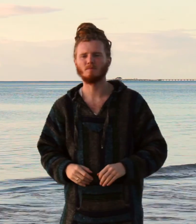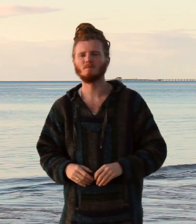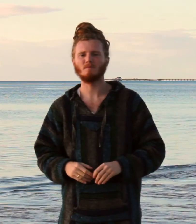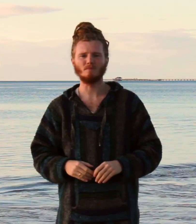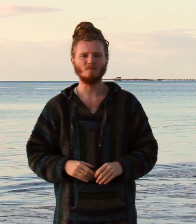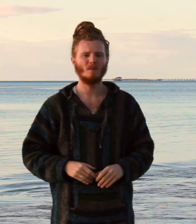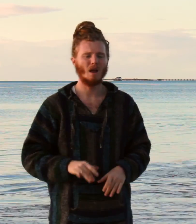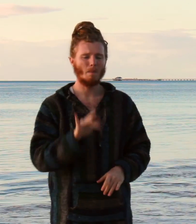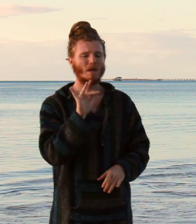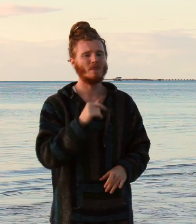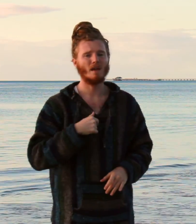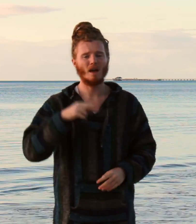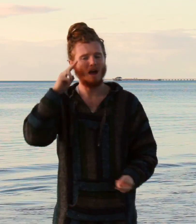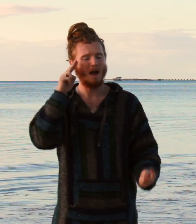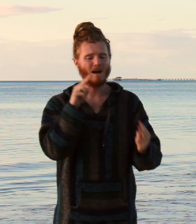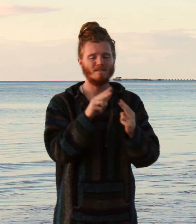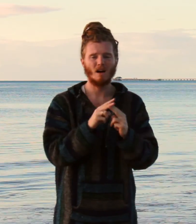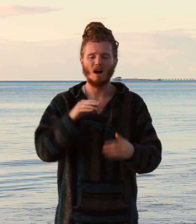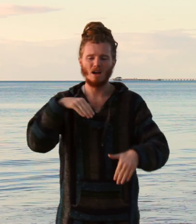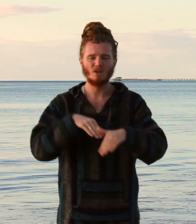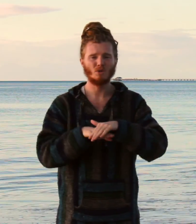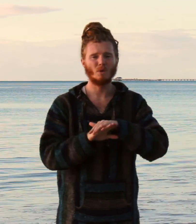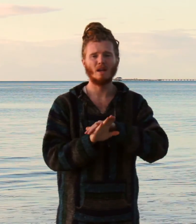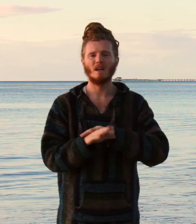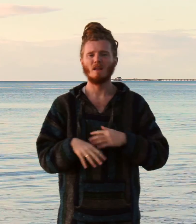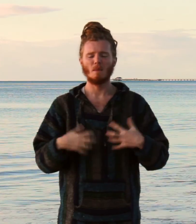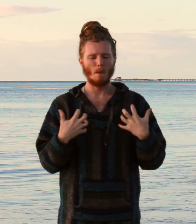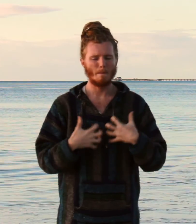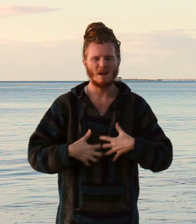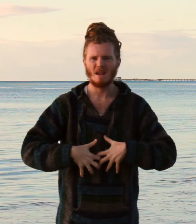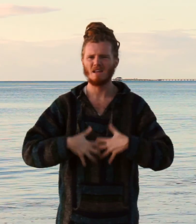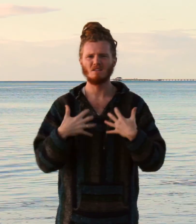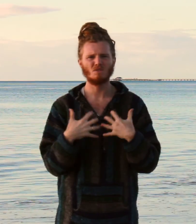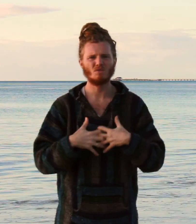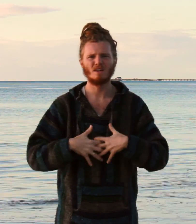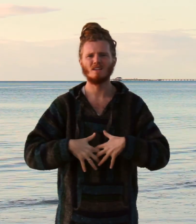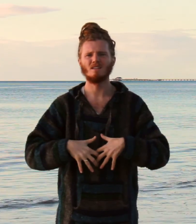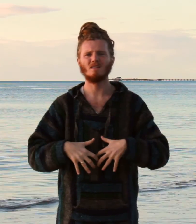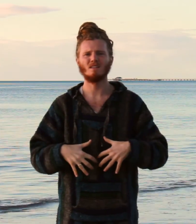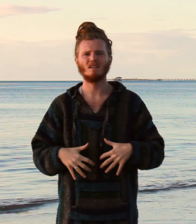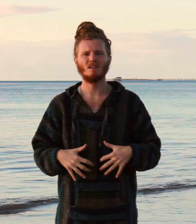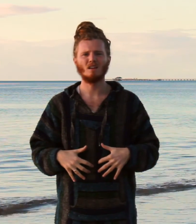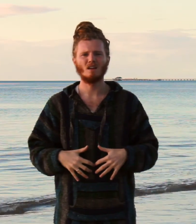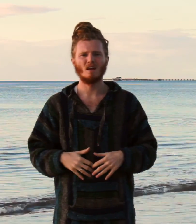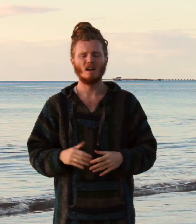And there I find you in the mystery In